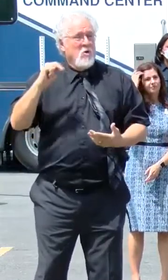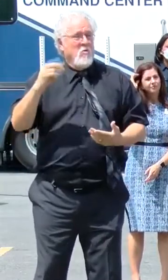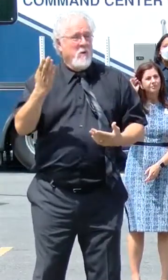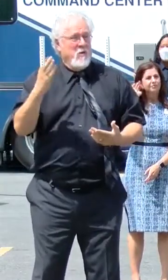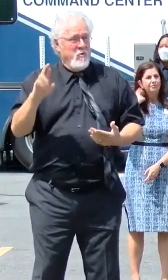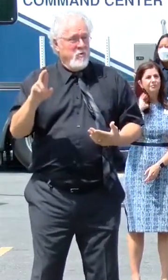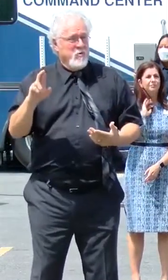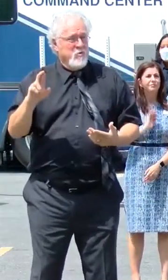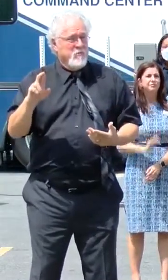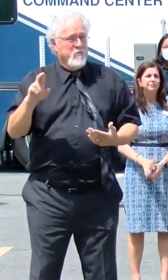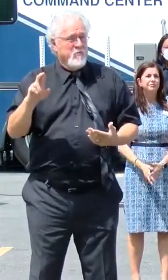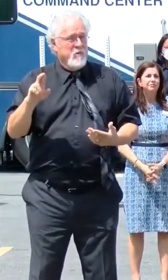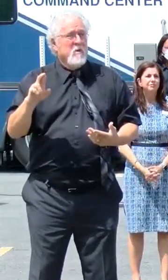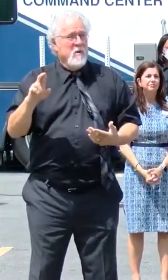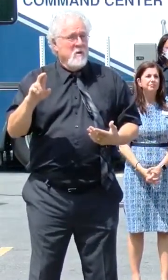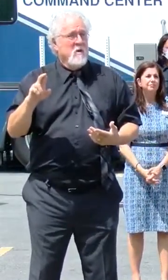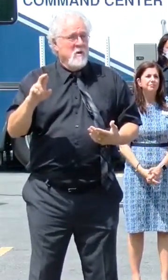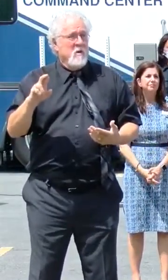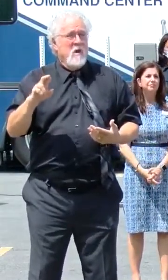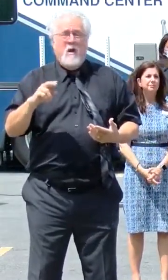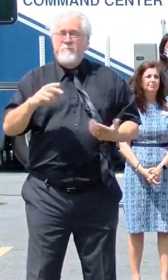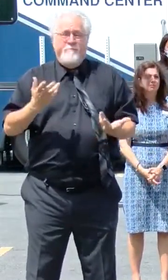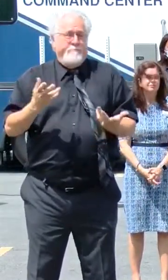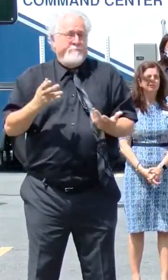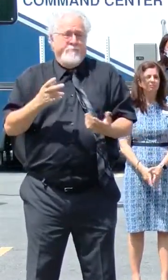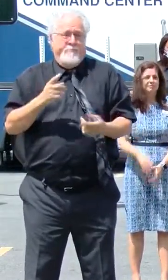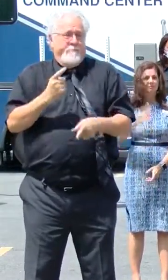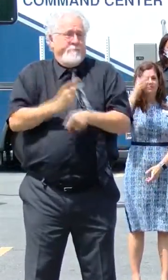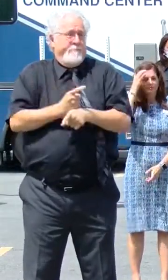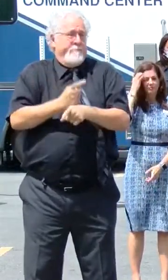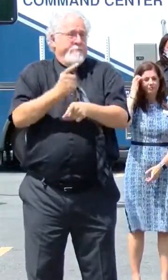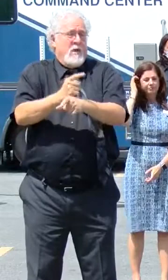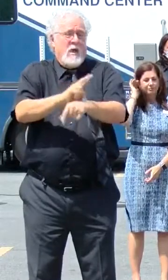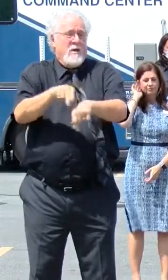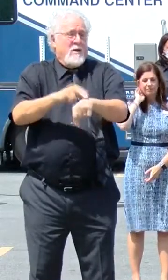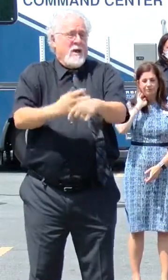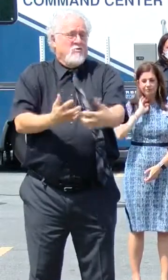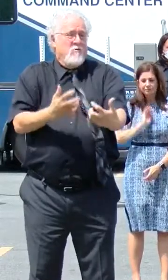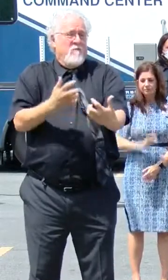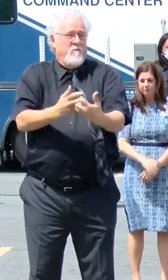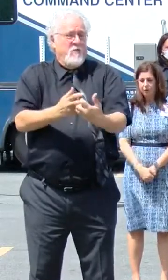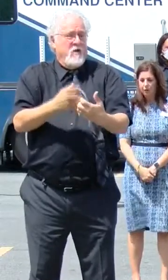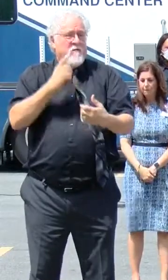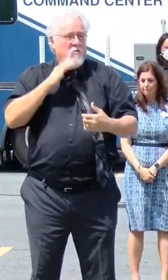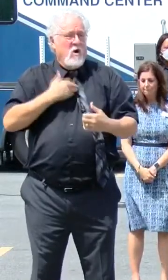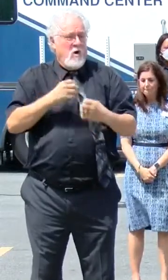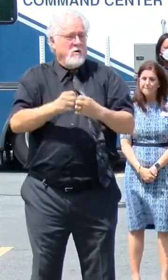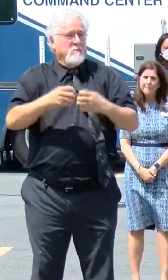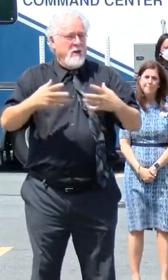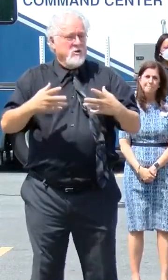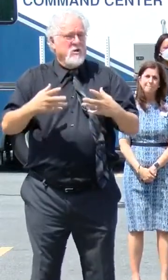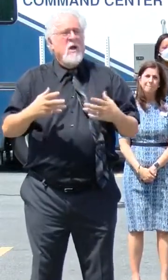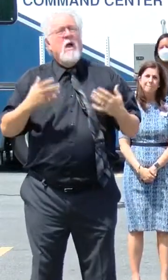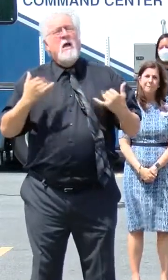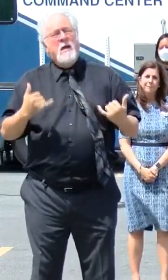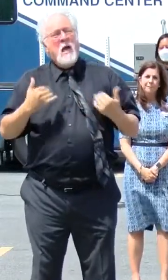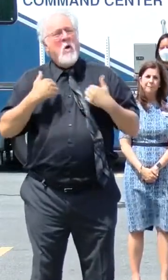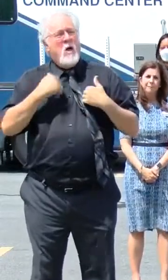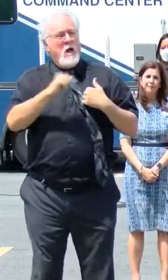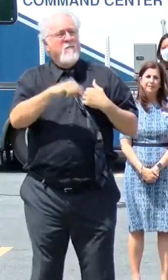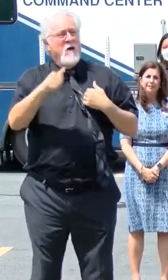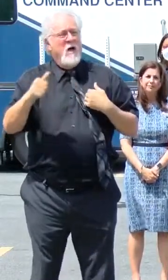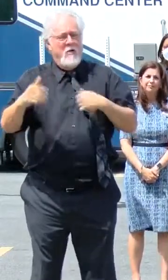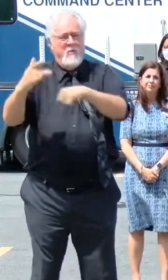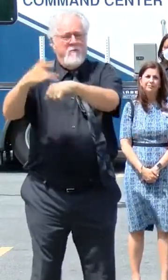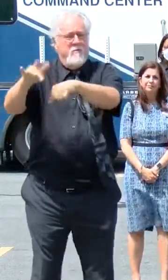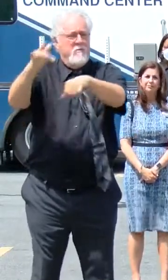Baton Rouge, was certainly a natural fit and complement for our expansion. Now, there are other voids